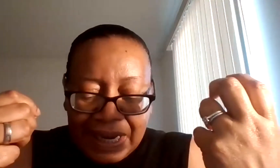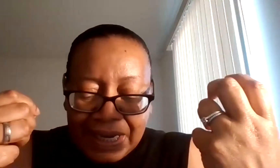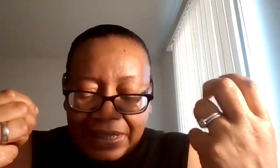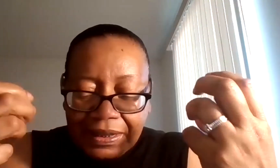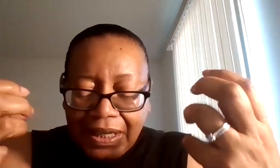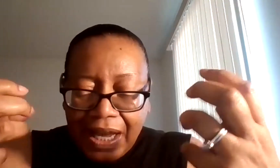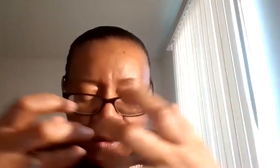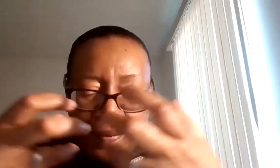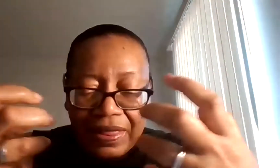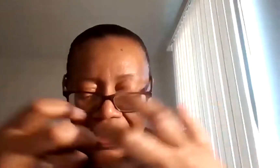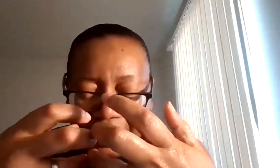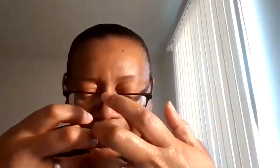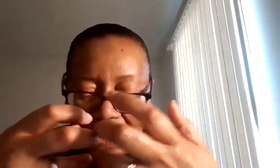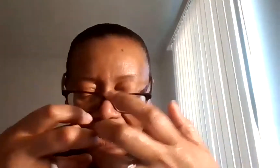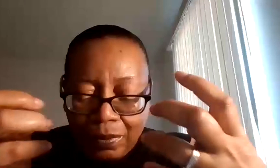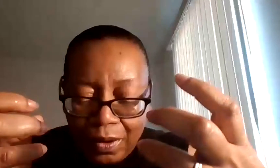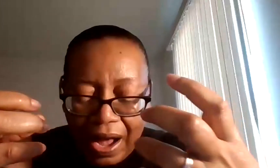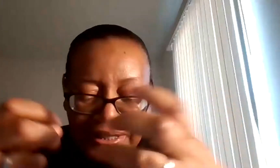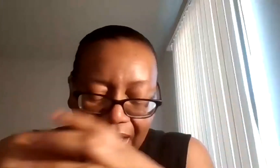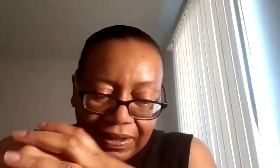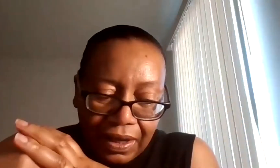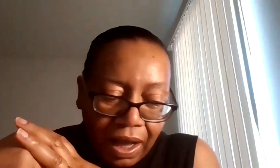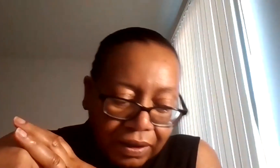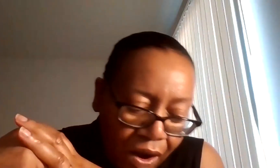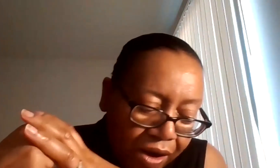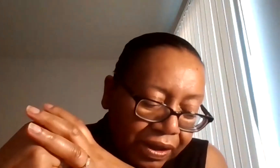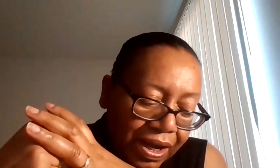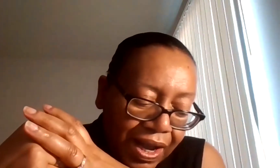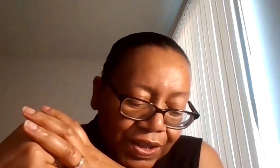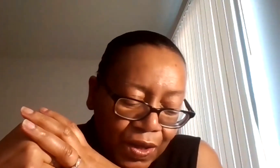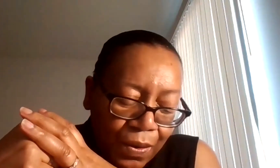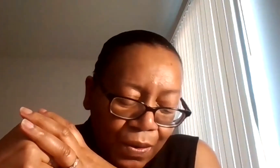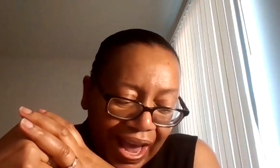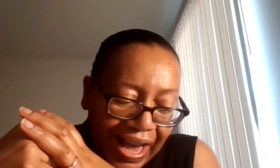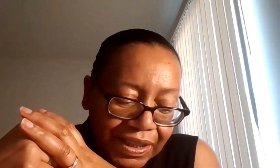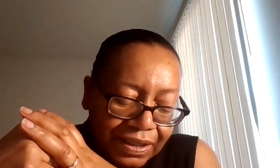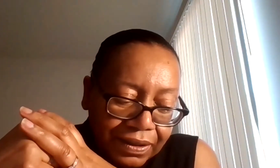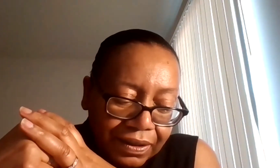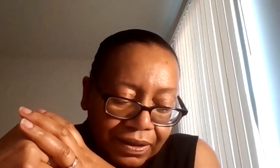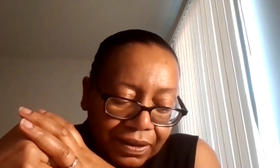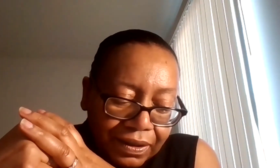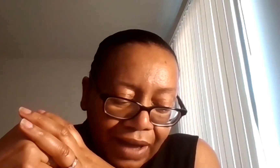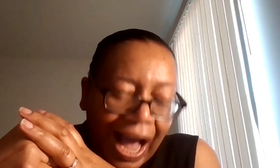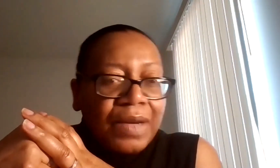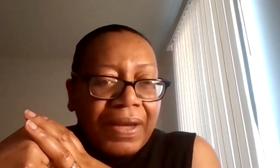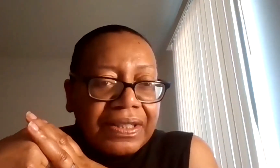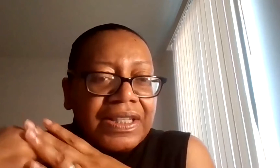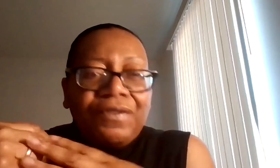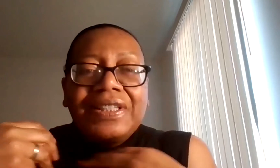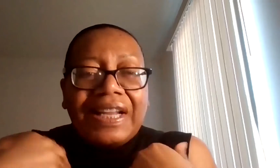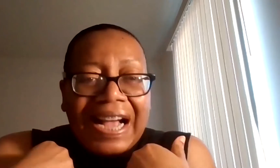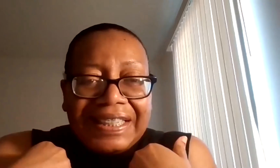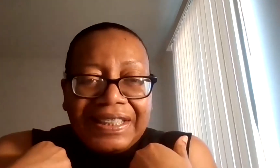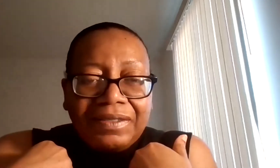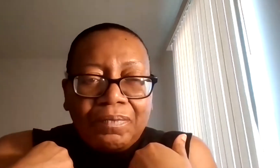in helping this process along so that I can make the